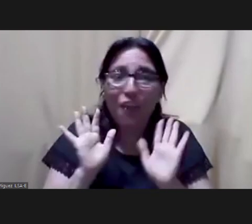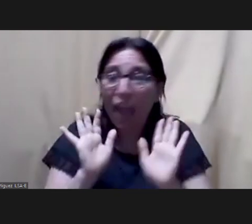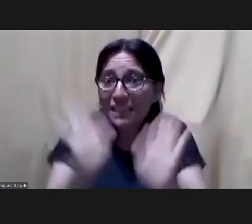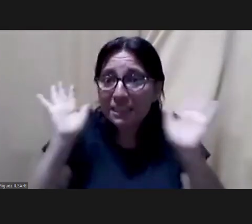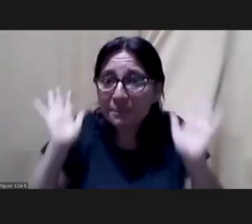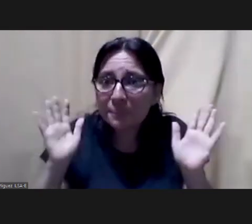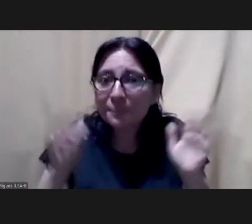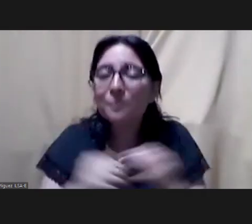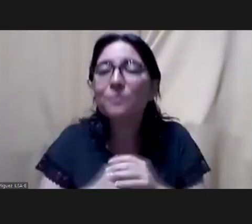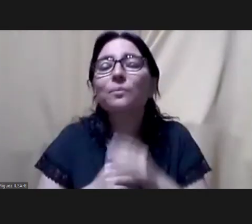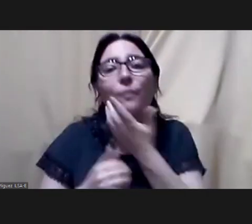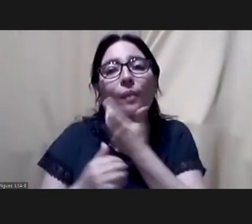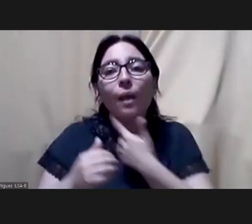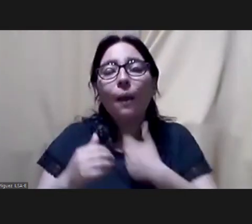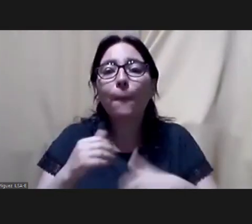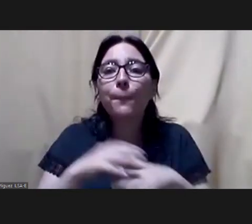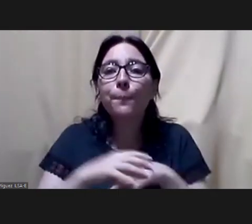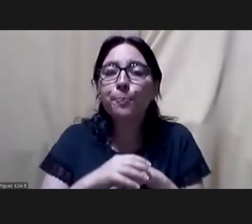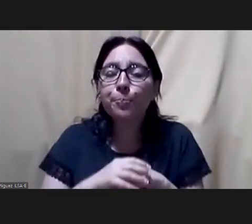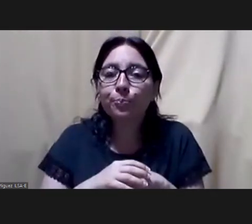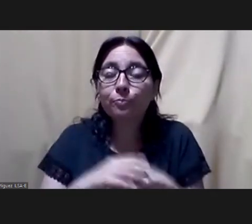works why shouldn't we